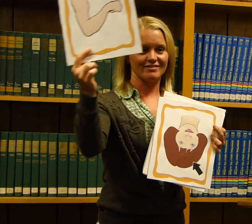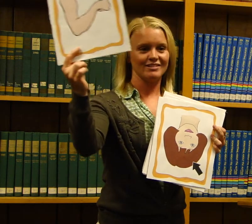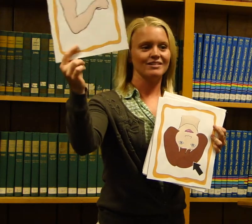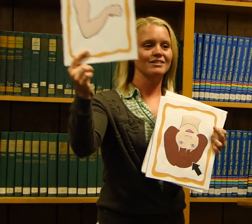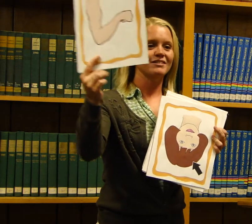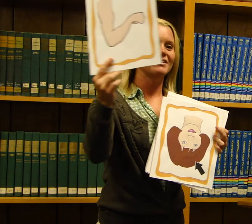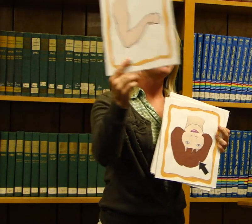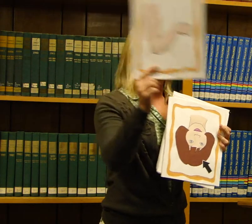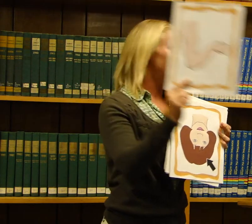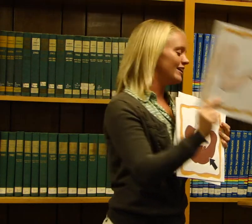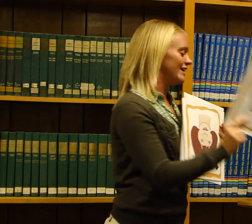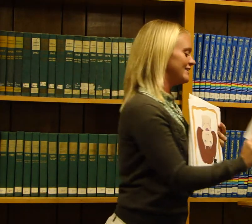All right!